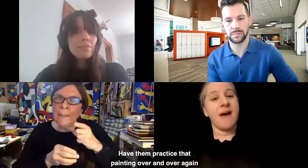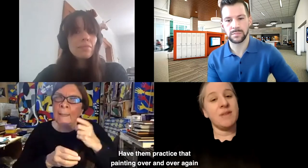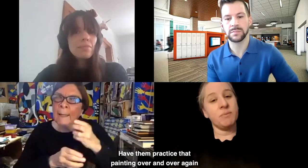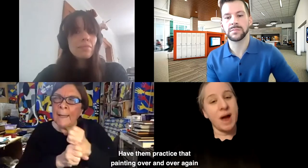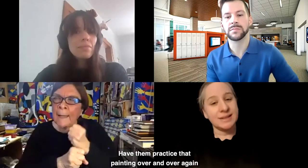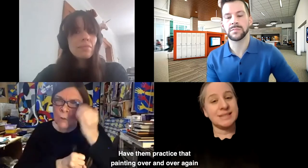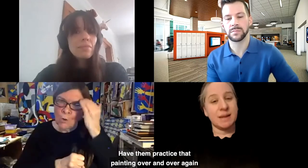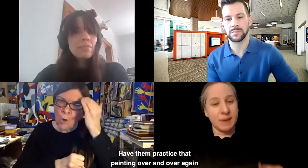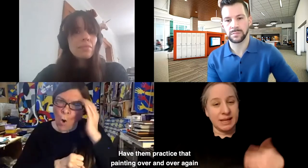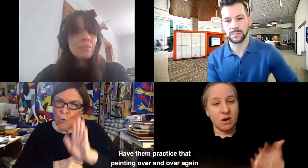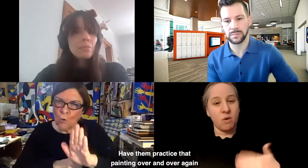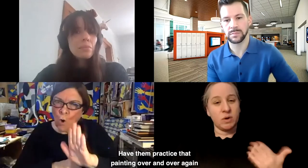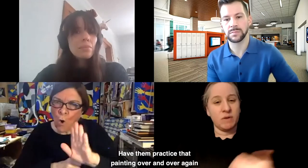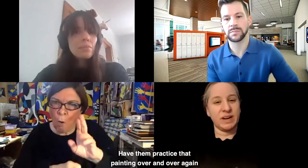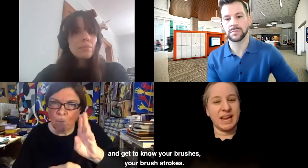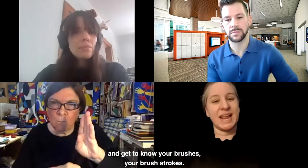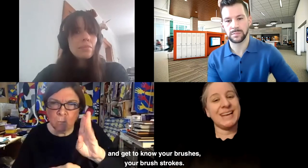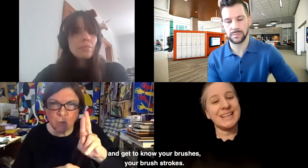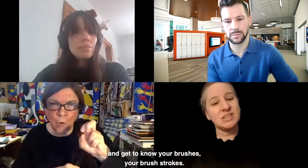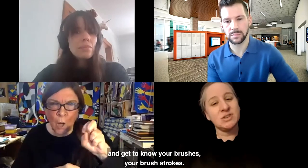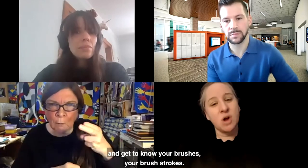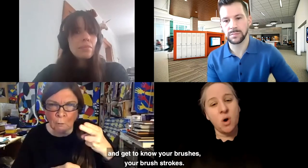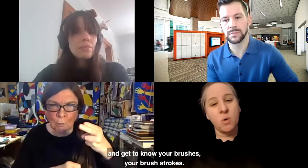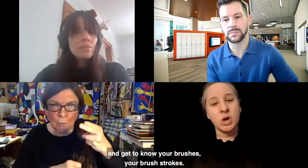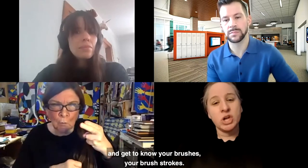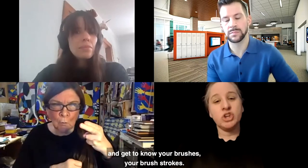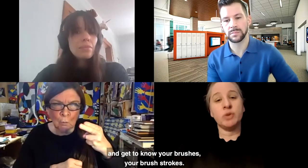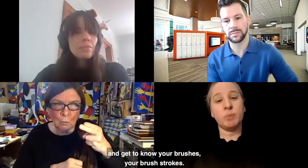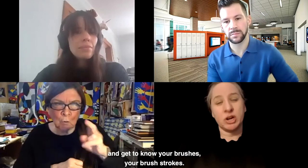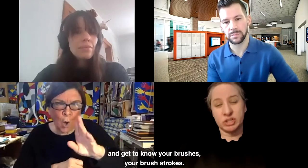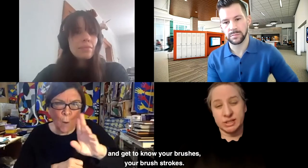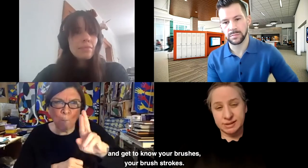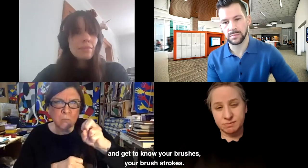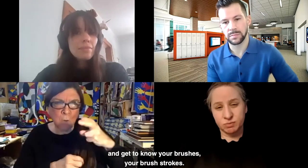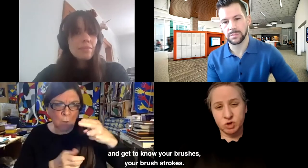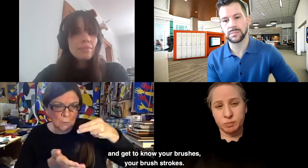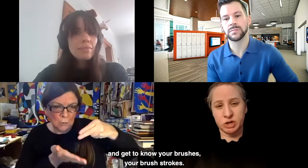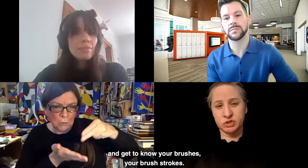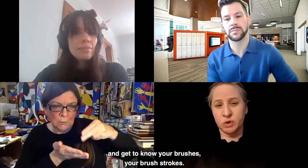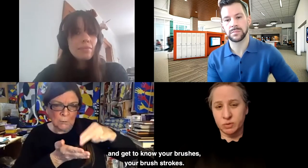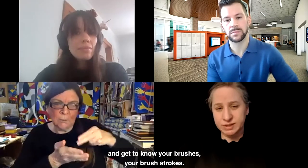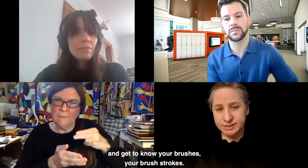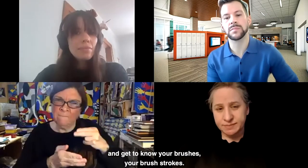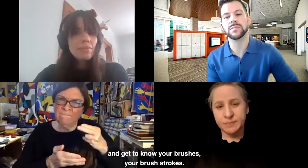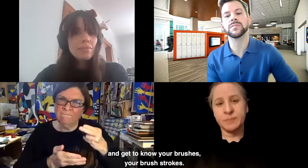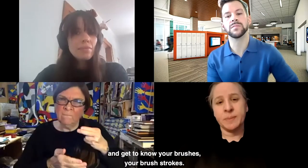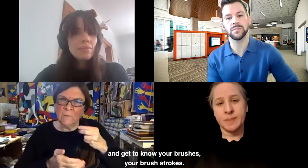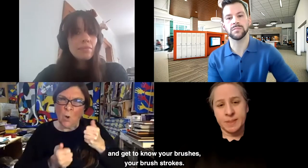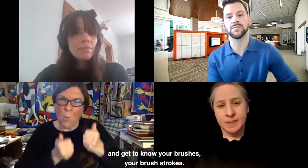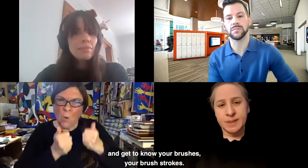Have them practice that painting over and over again and get to know your brushes, your brush strokes.